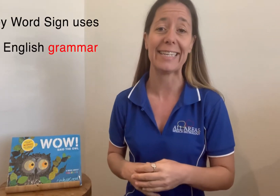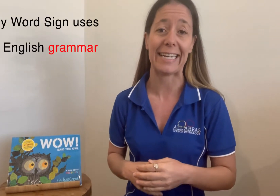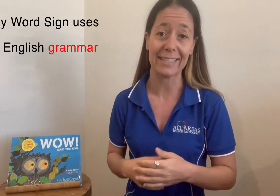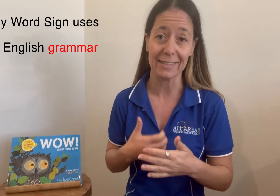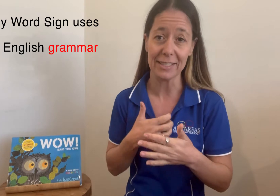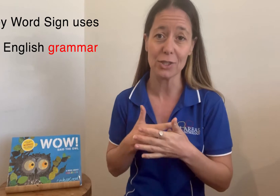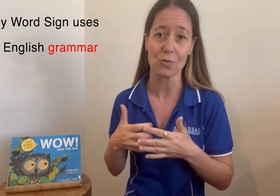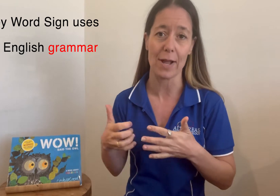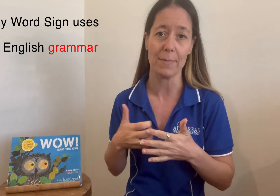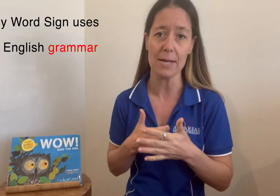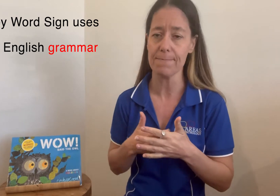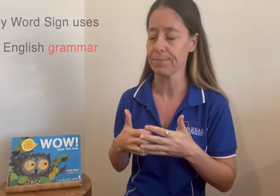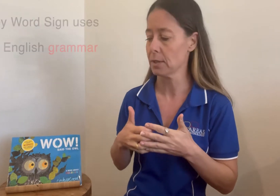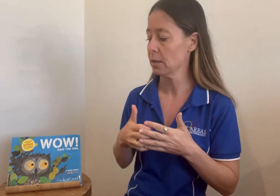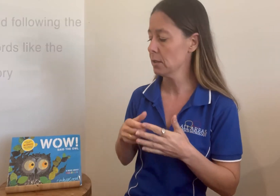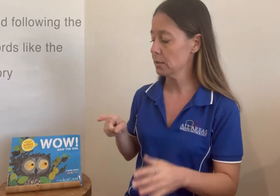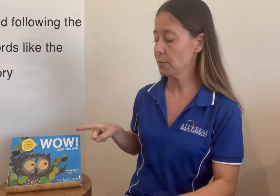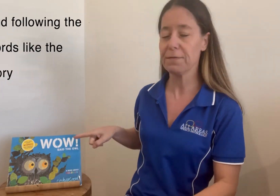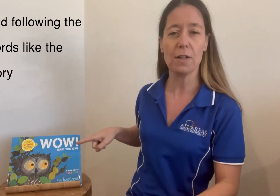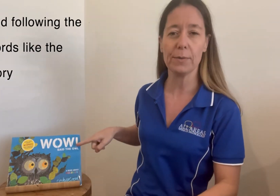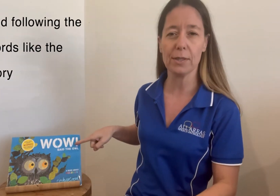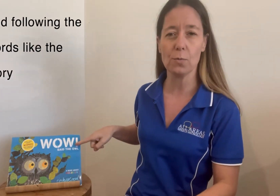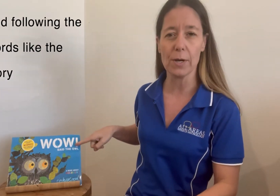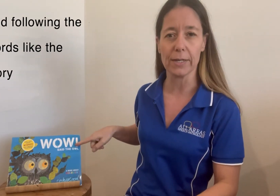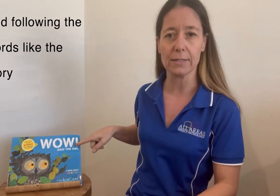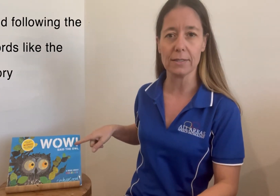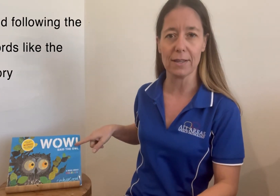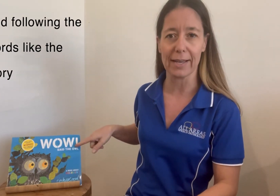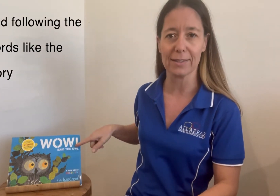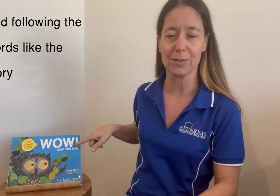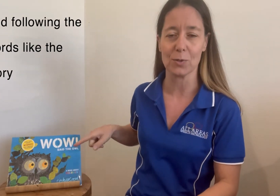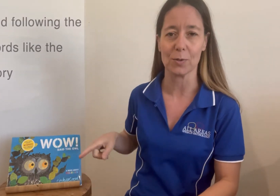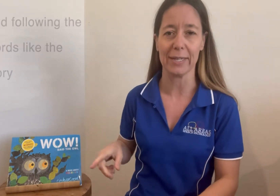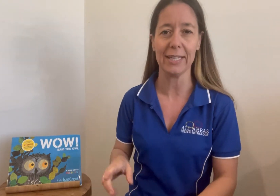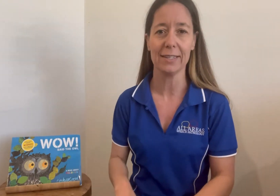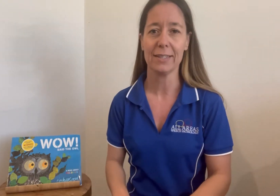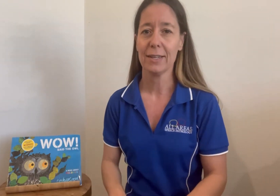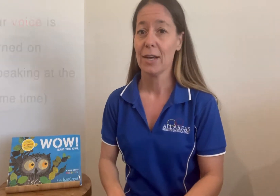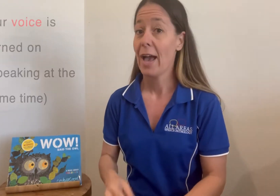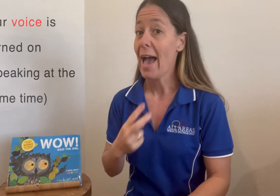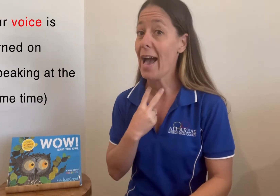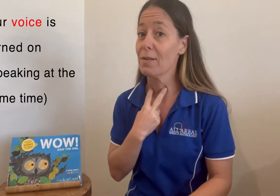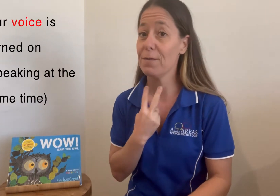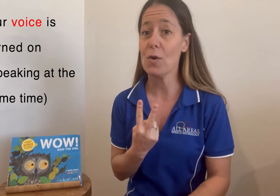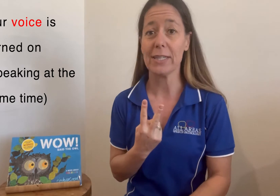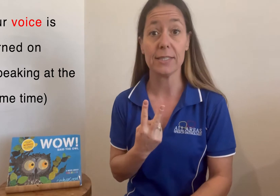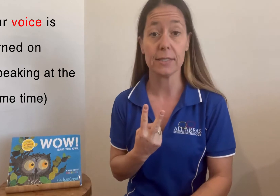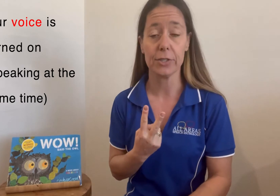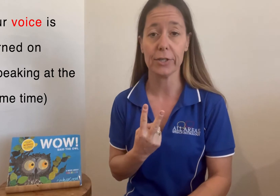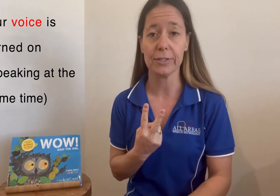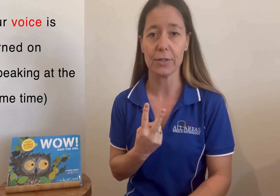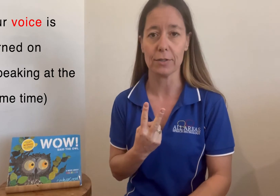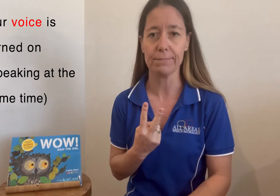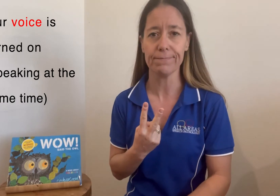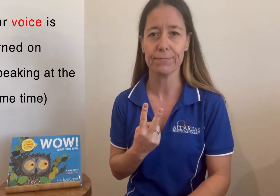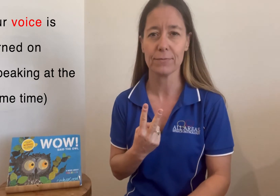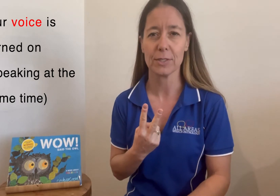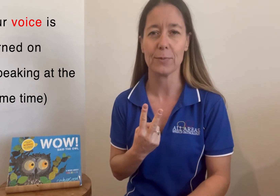English grammar. So we're following the words like the story. Our voice is turned on, so we're